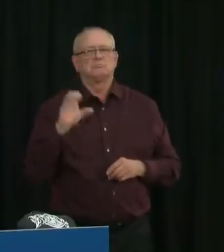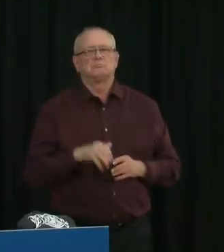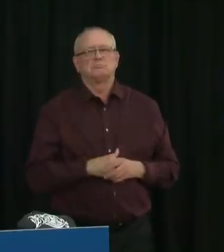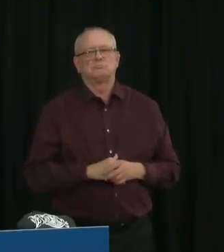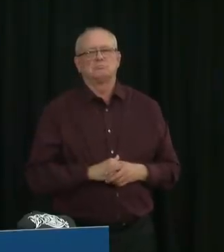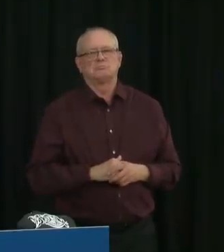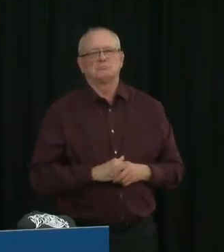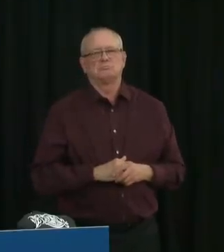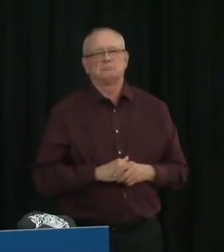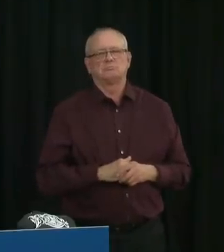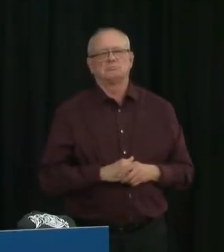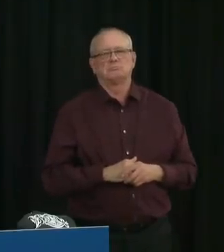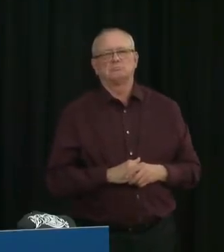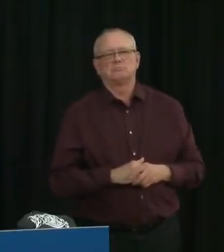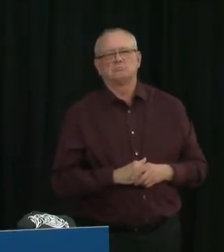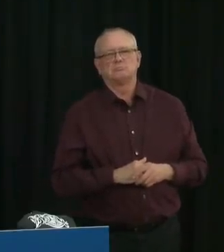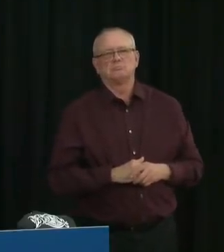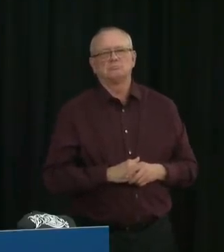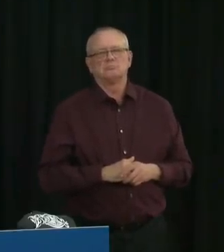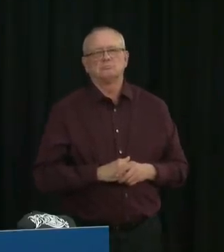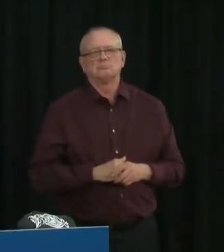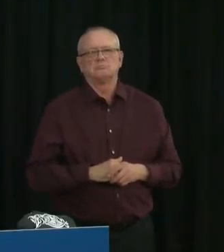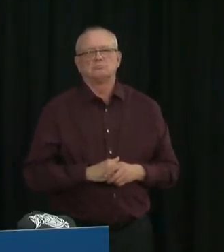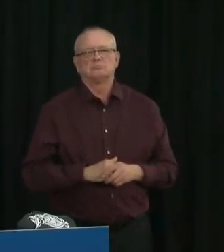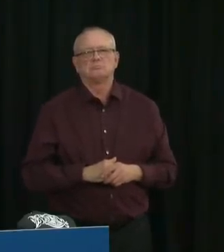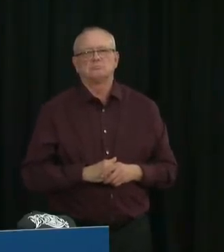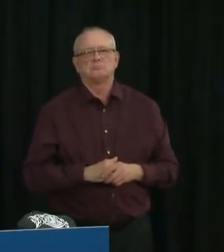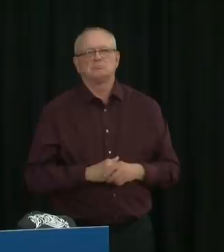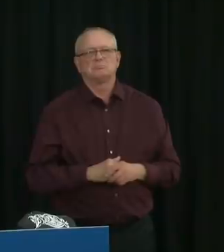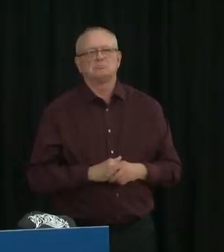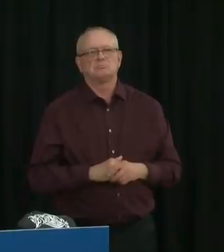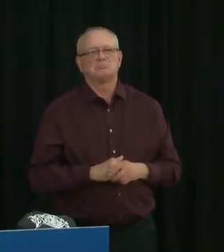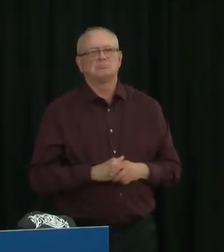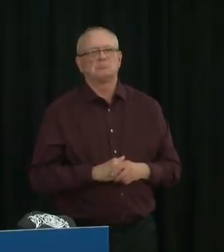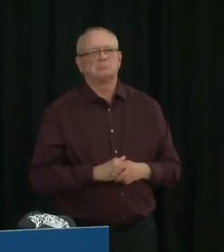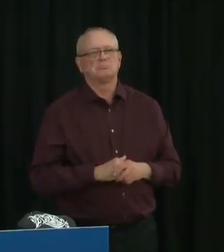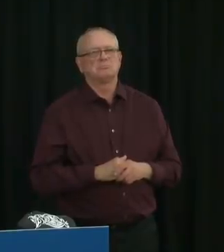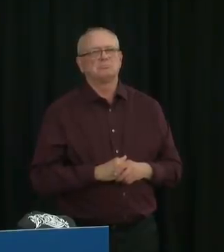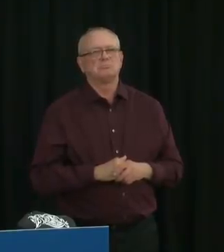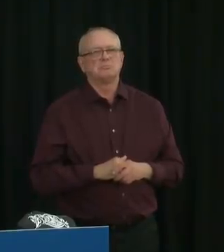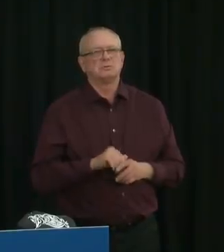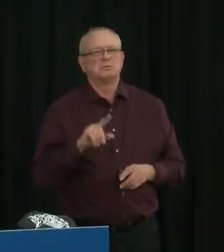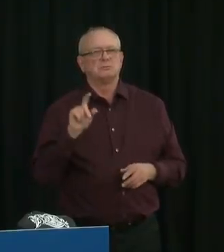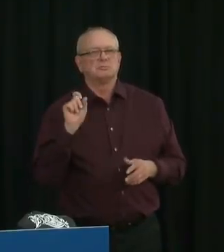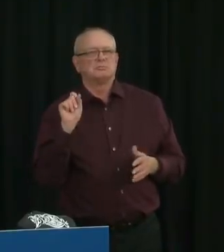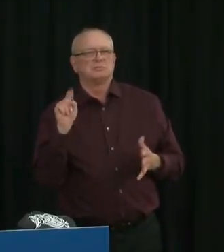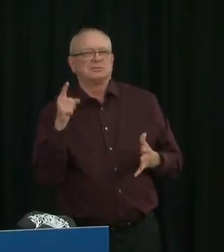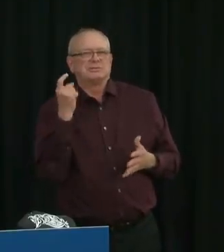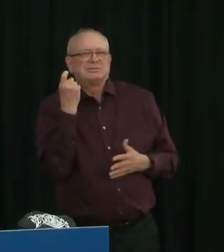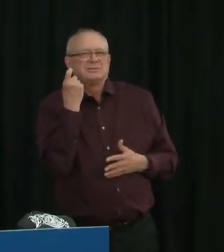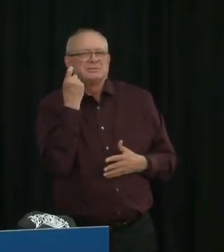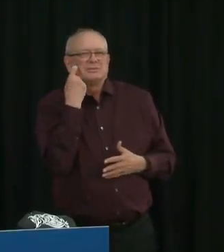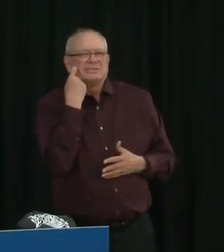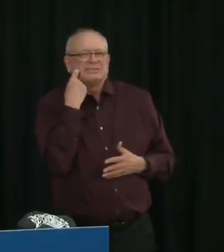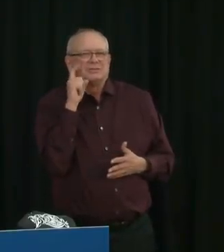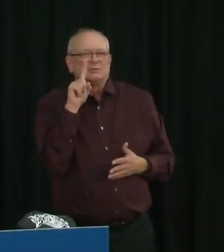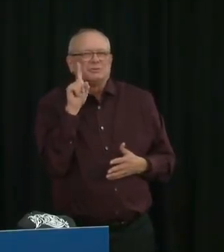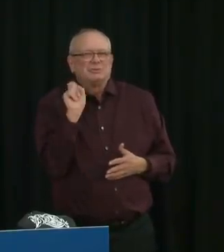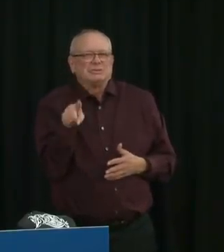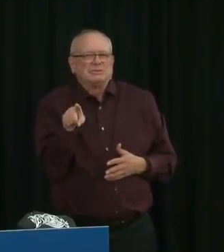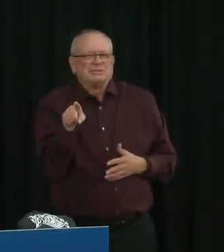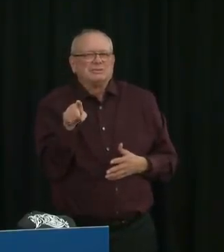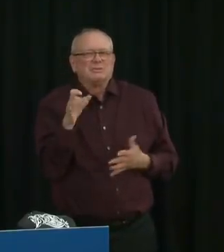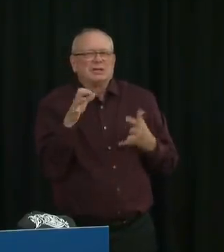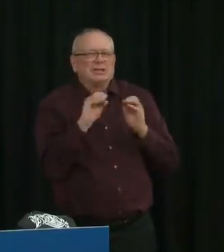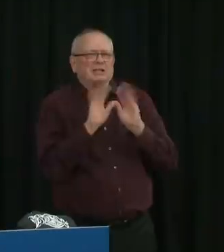Go ahead. Hi, Dr. Hinshaw. Thanks. Hi, Dr. Hinshaw. just wanted to follow up on Ashley's question. So just to be clear, you don't